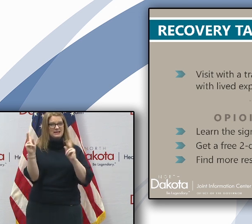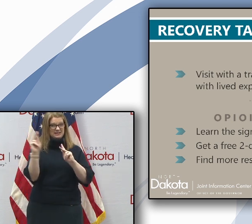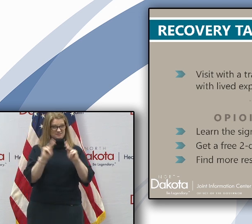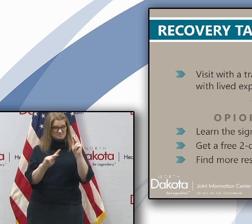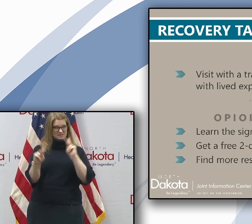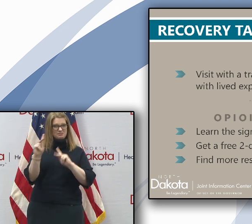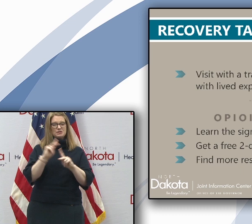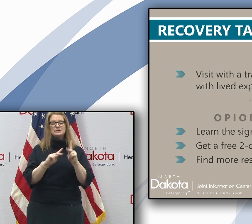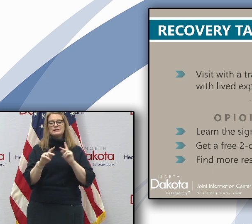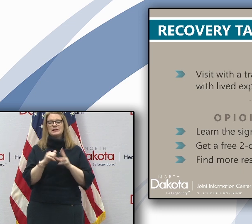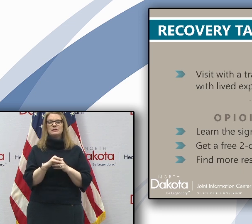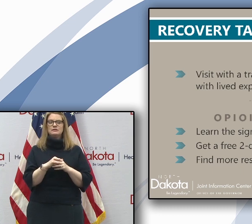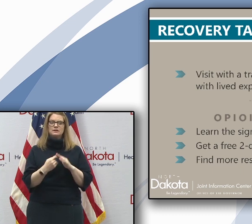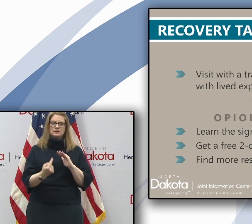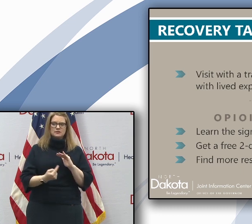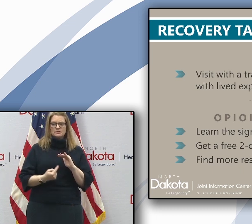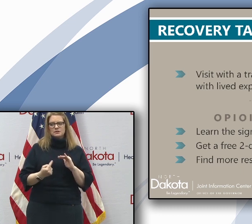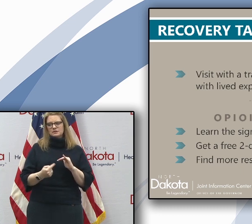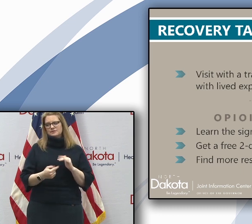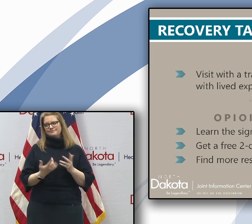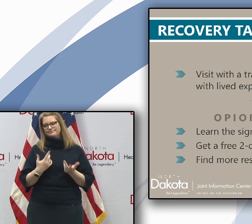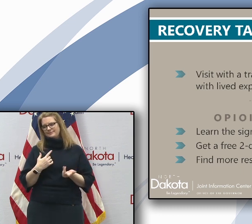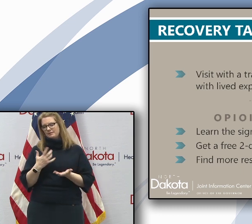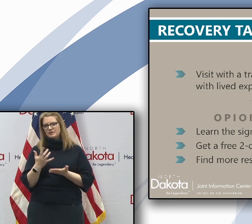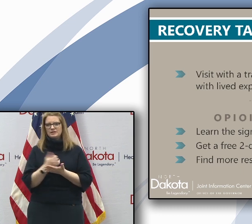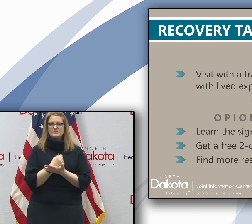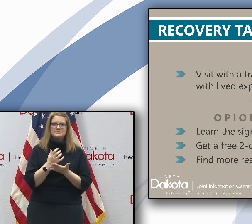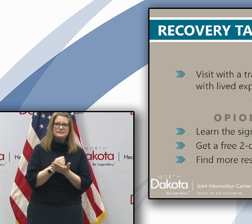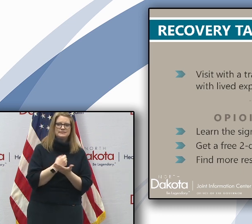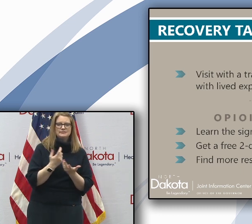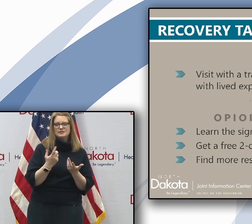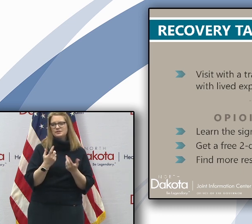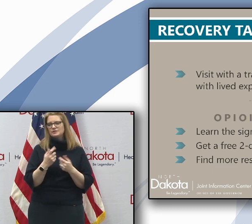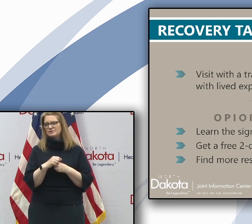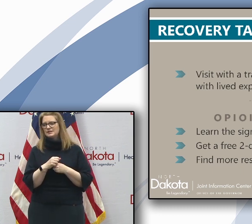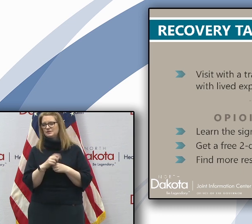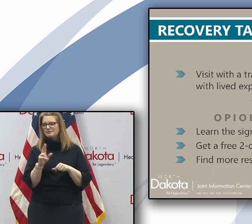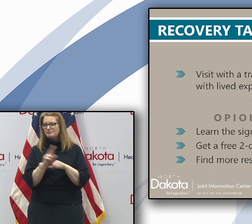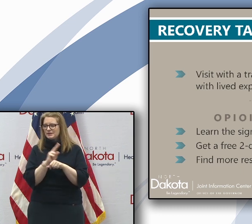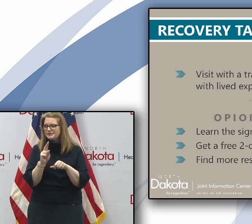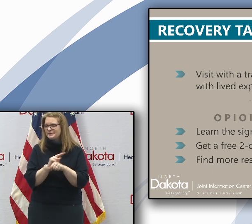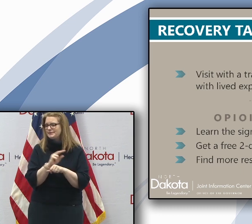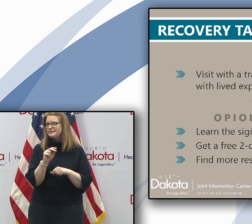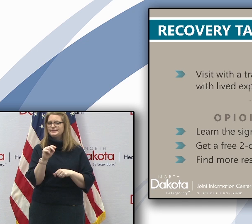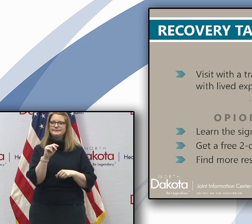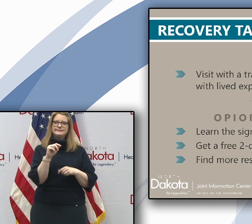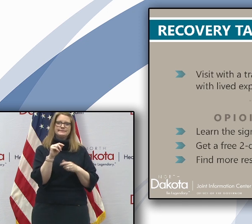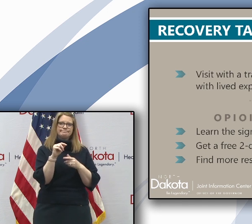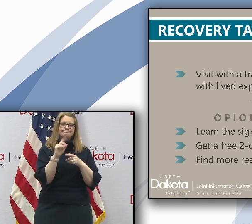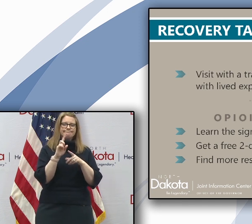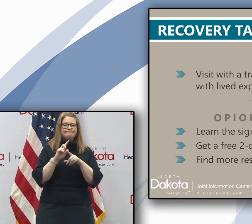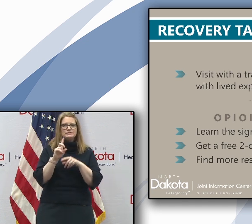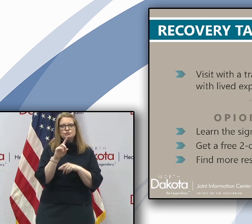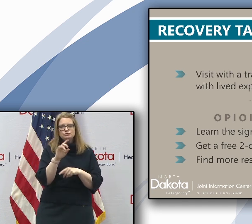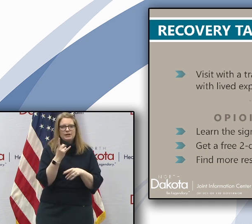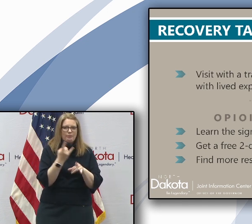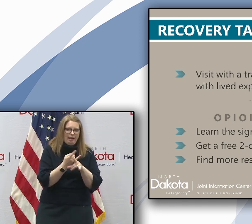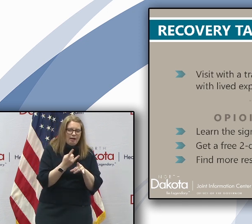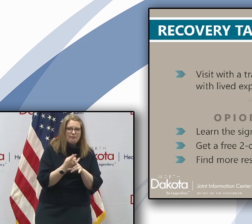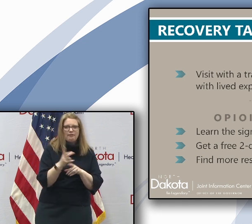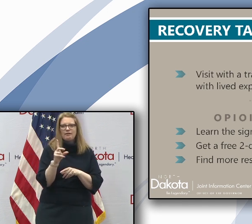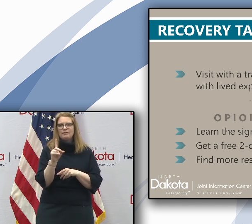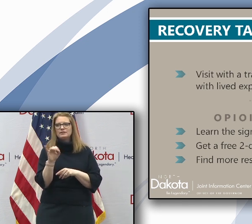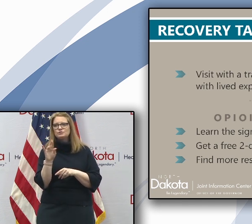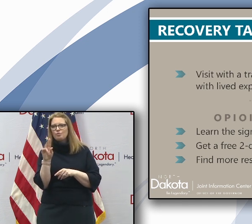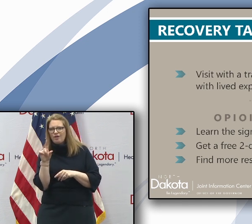substances to try to get through this time. And some people are probably questioning, um, whether they need help or not. And